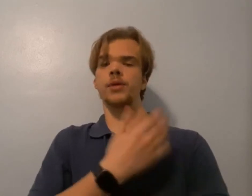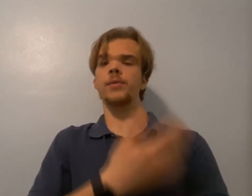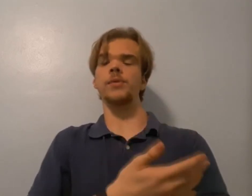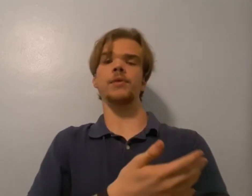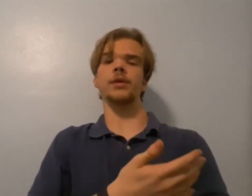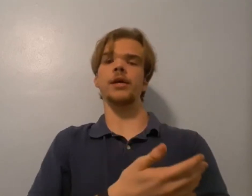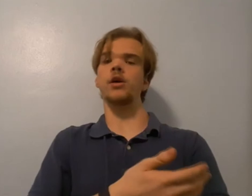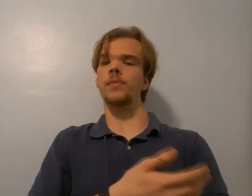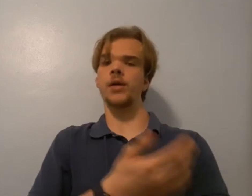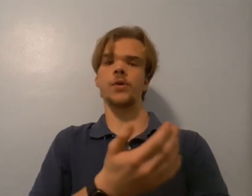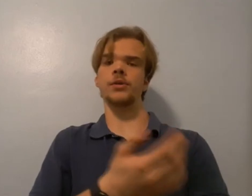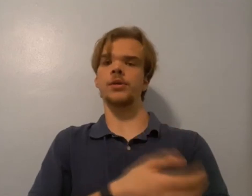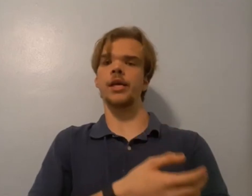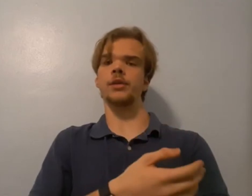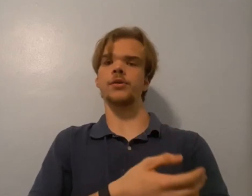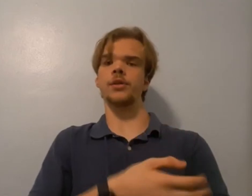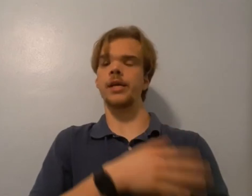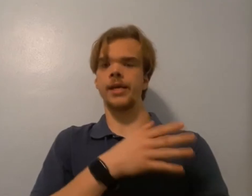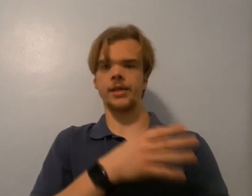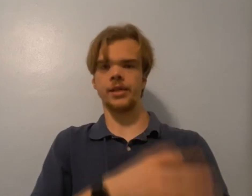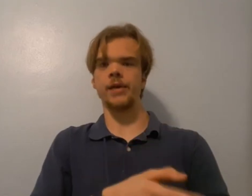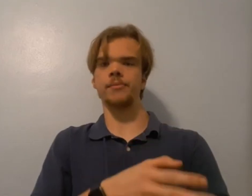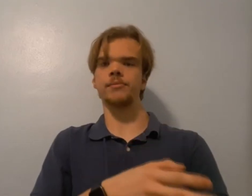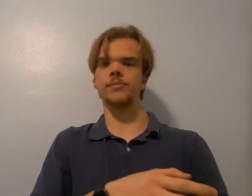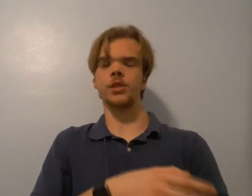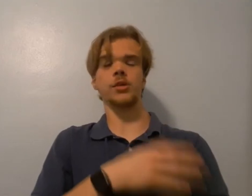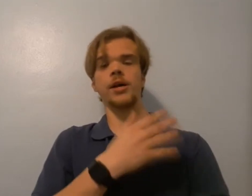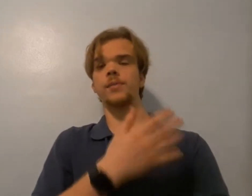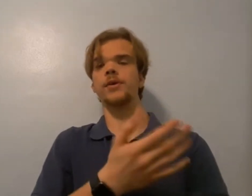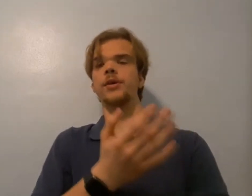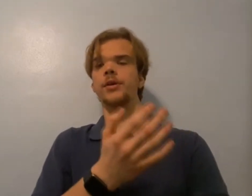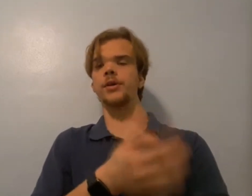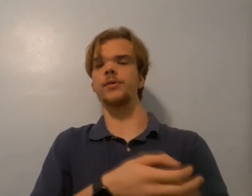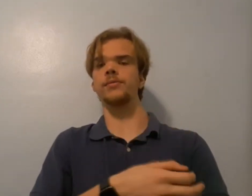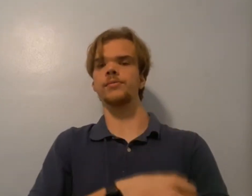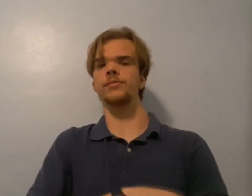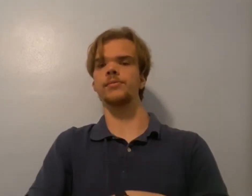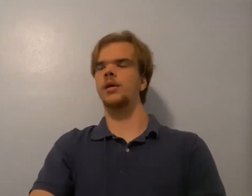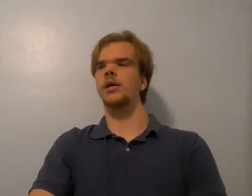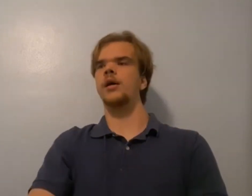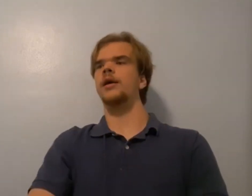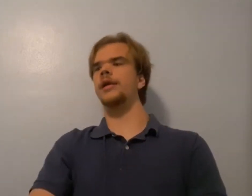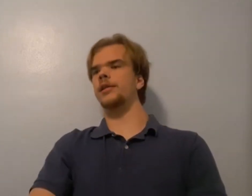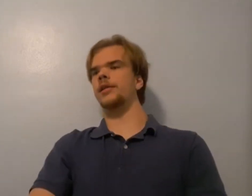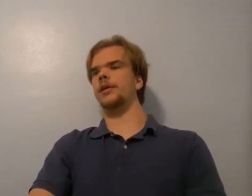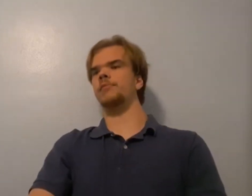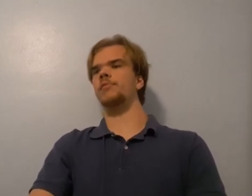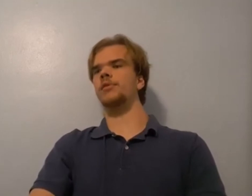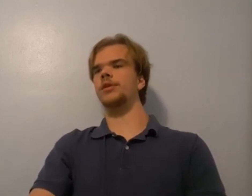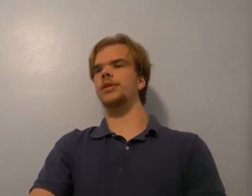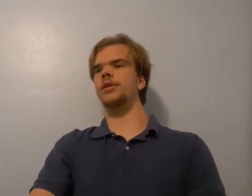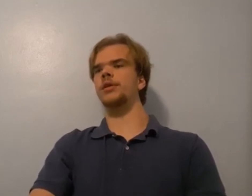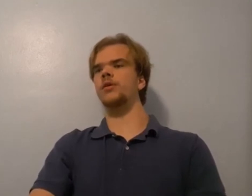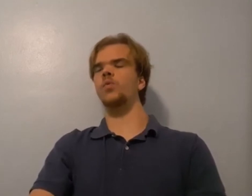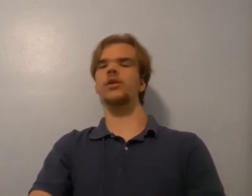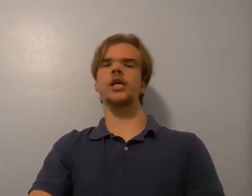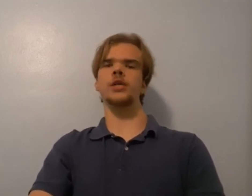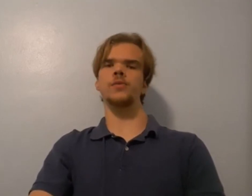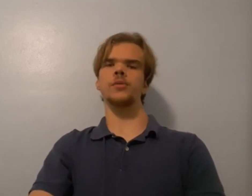probably be able to get all my questions answered that I ask them. So that will be good too. Next thing, the Will Osborne